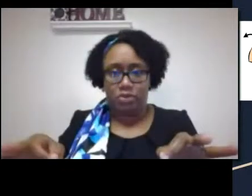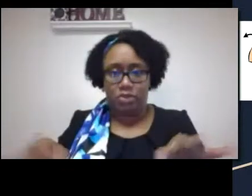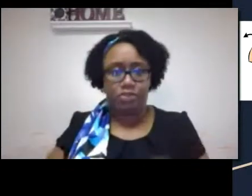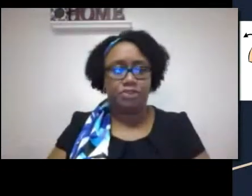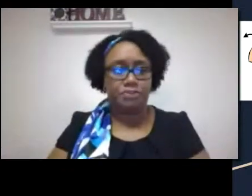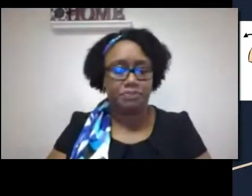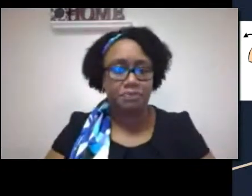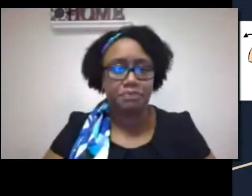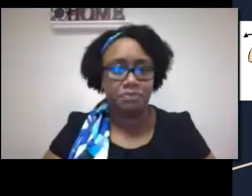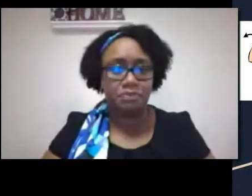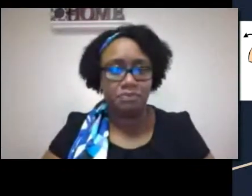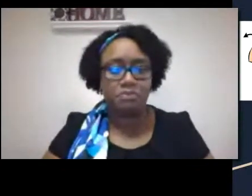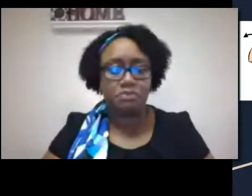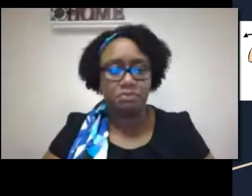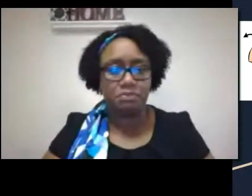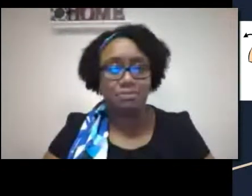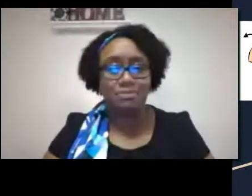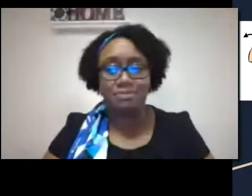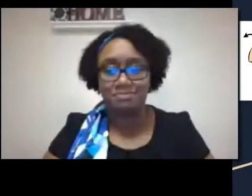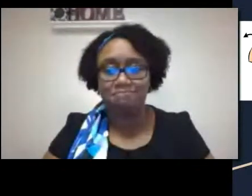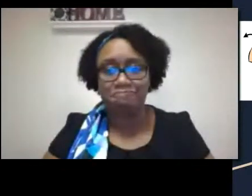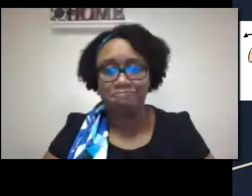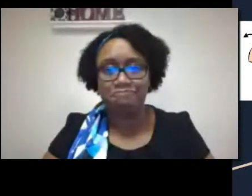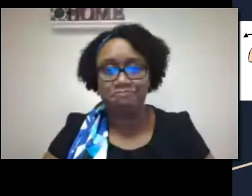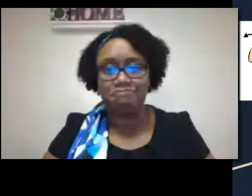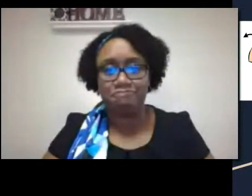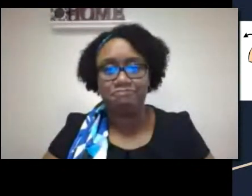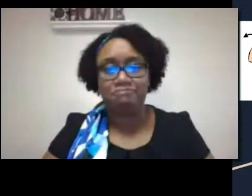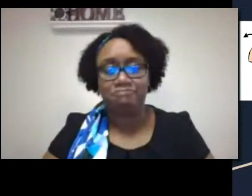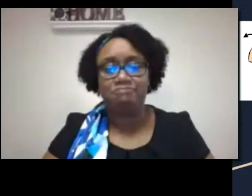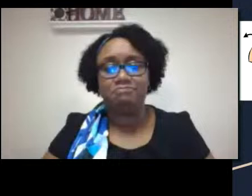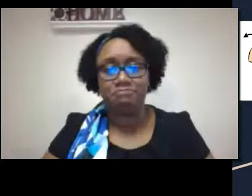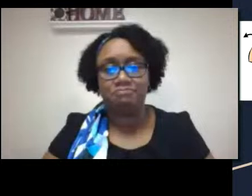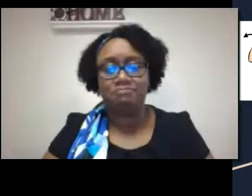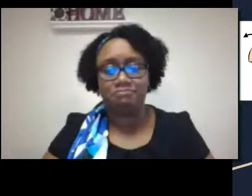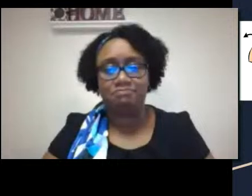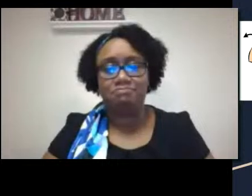for the purpose of instilling speech.